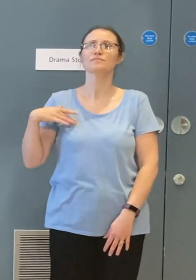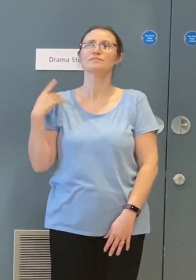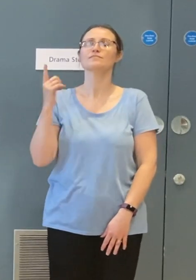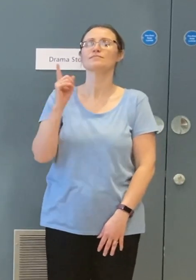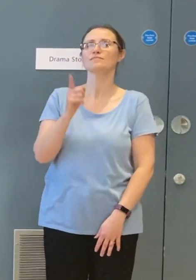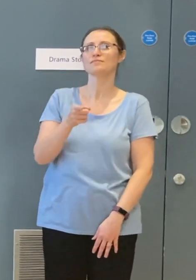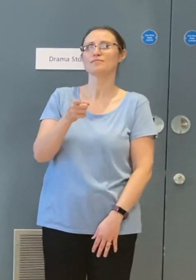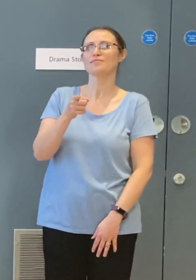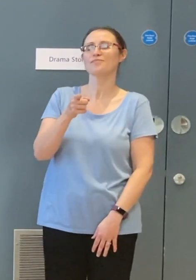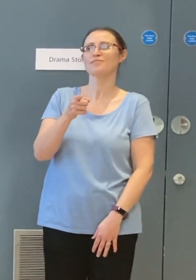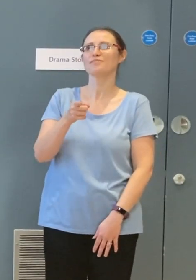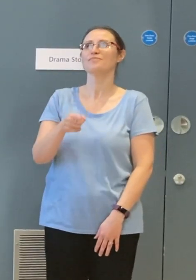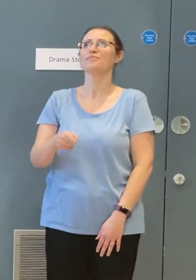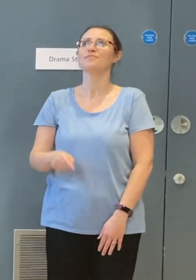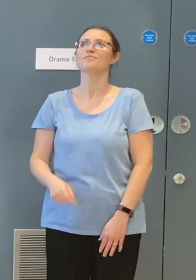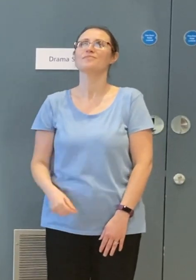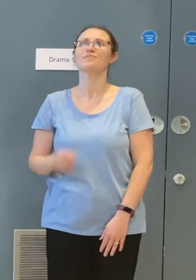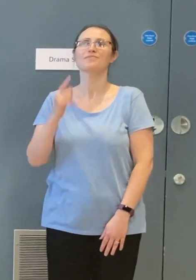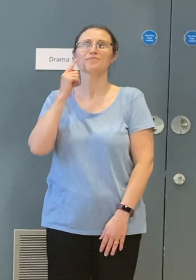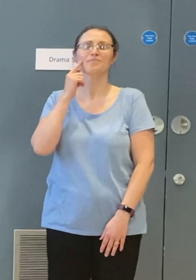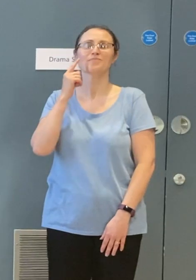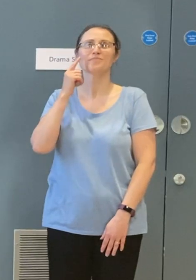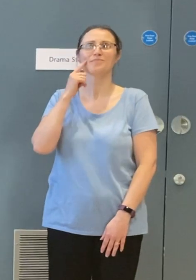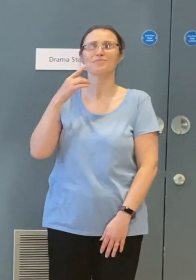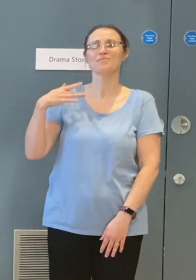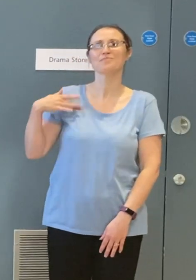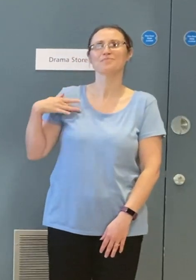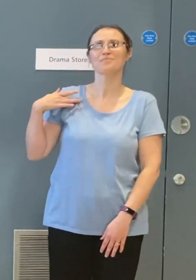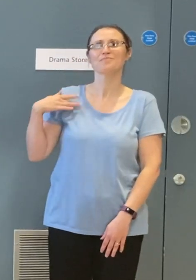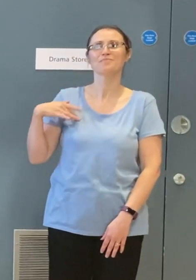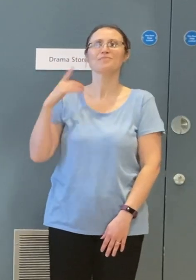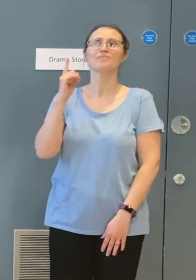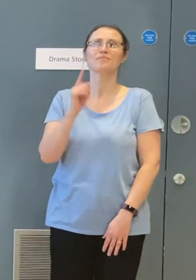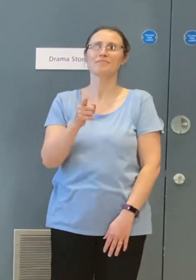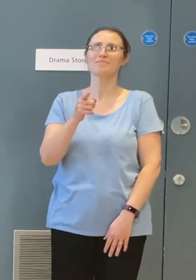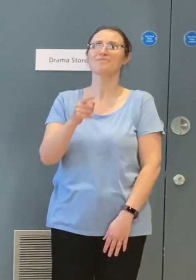life will come to you. In the air. it, there's